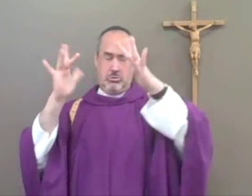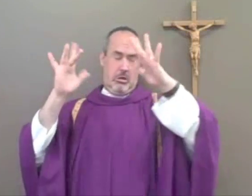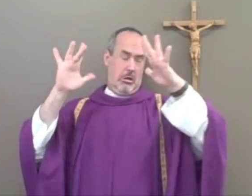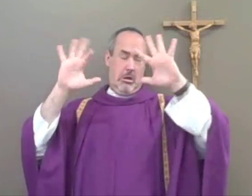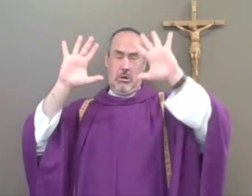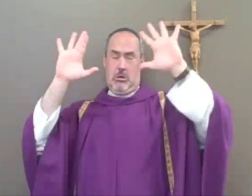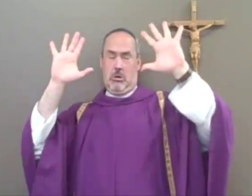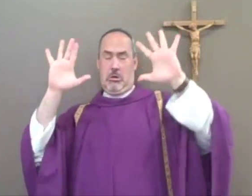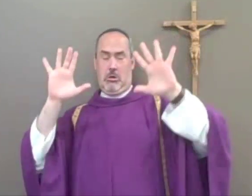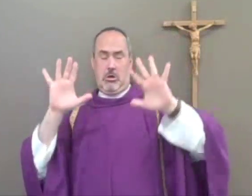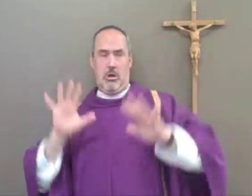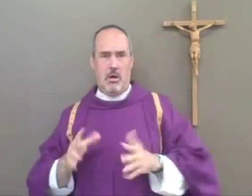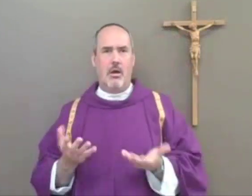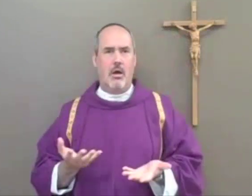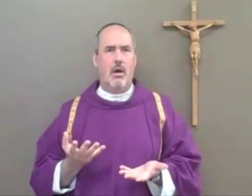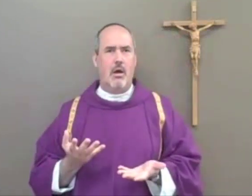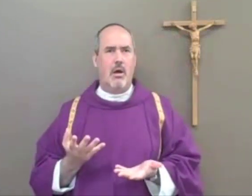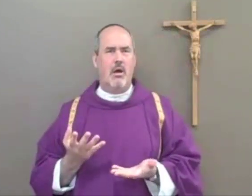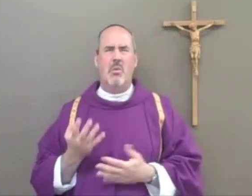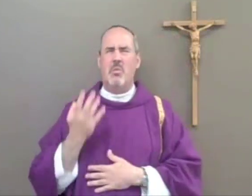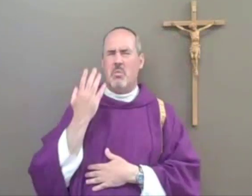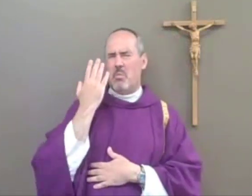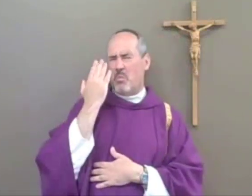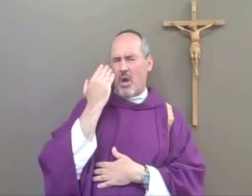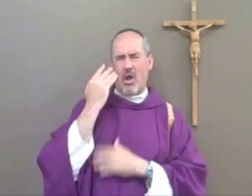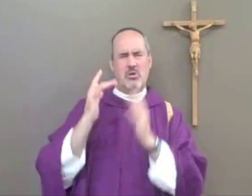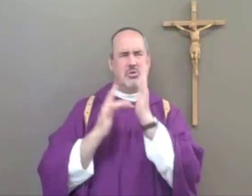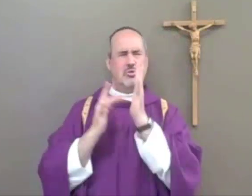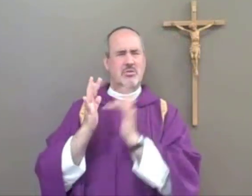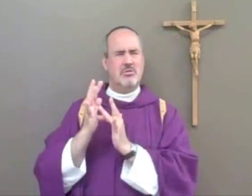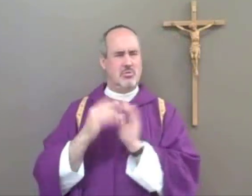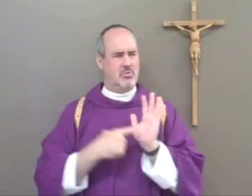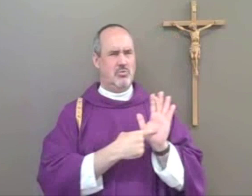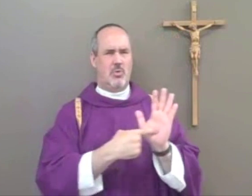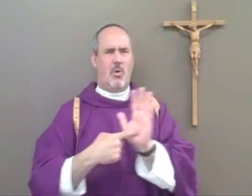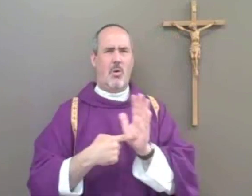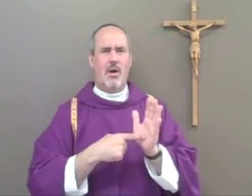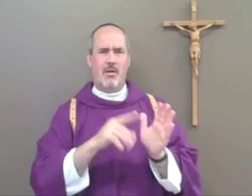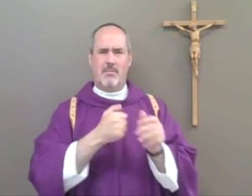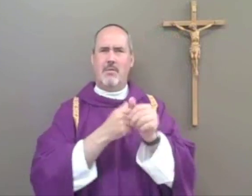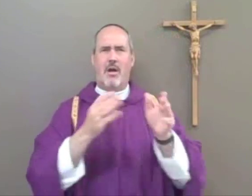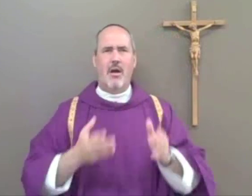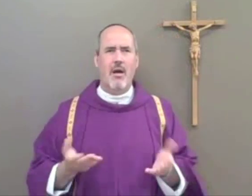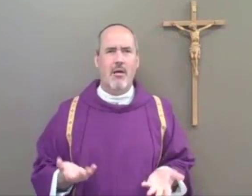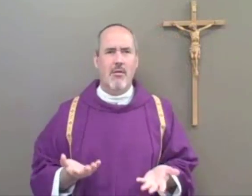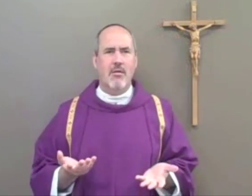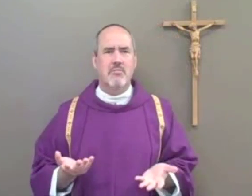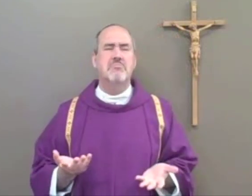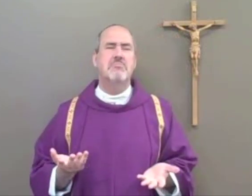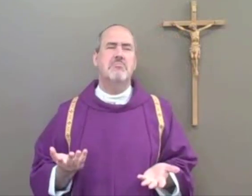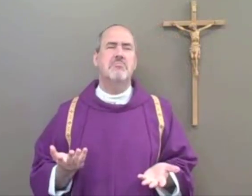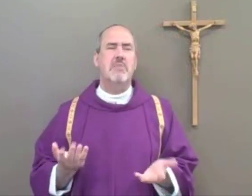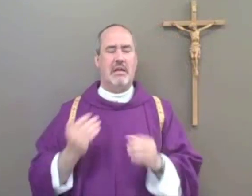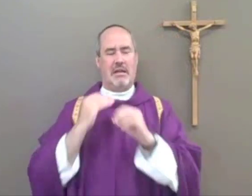glow and his clothes become dazzling white. Why did Jesus show the apostles this?